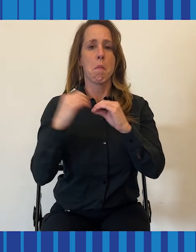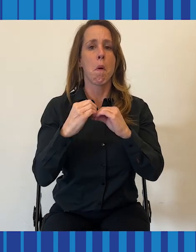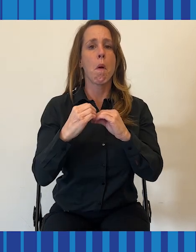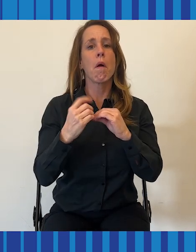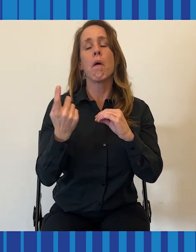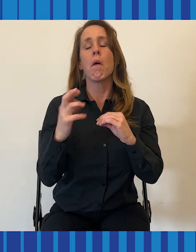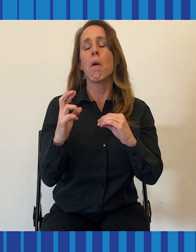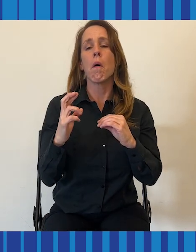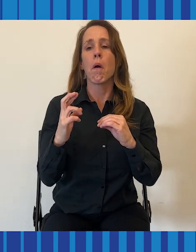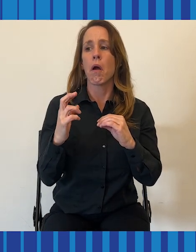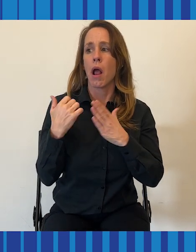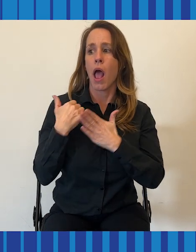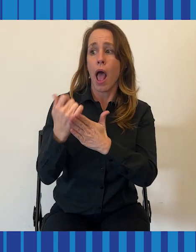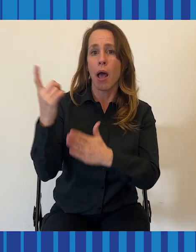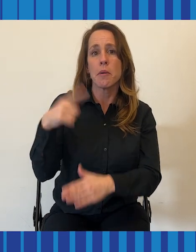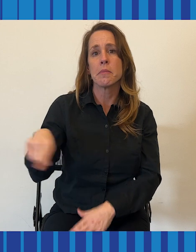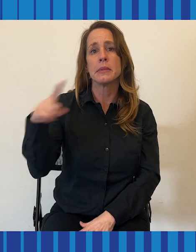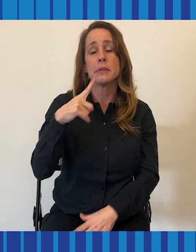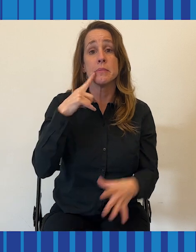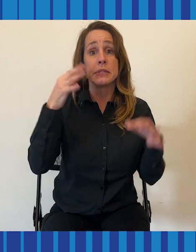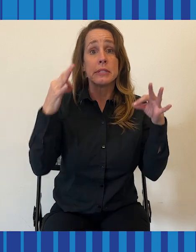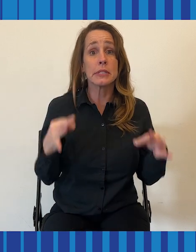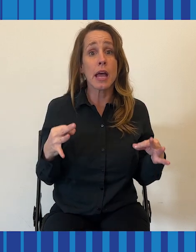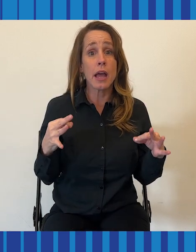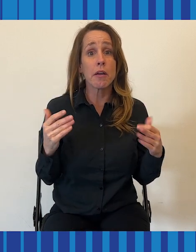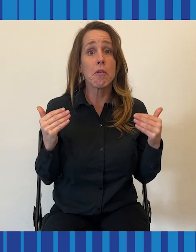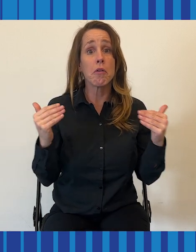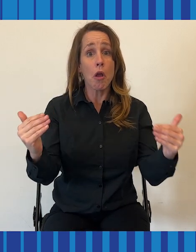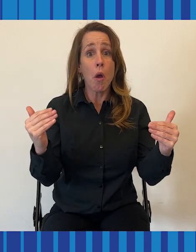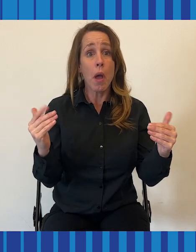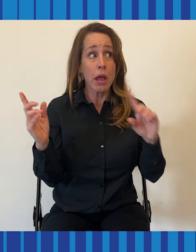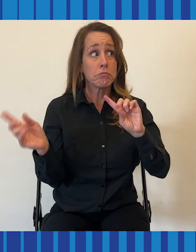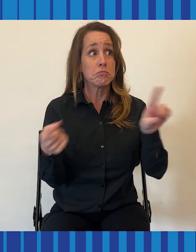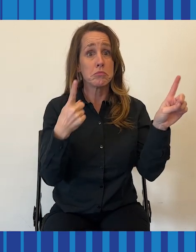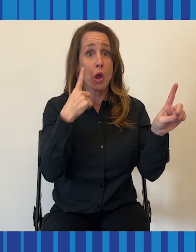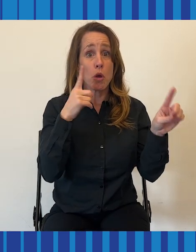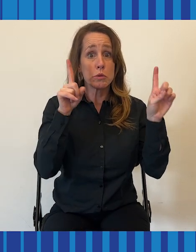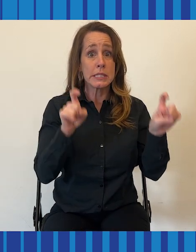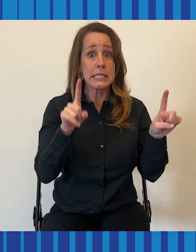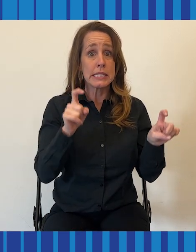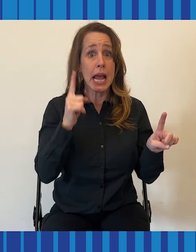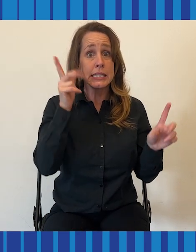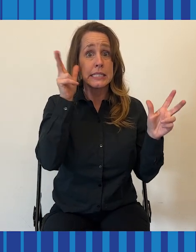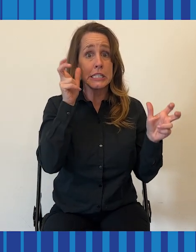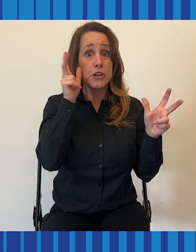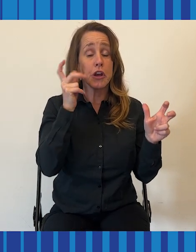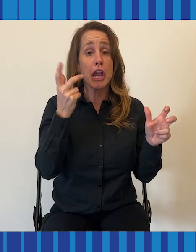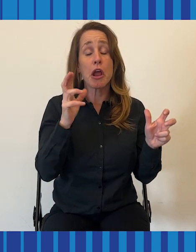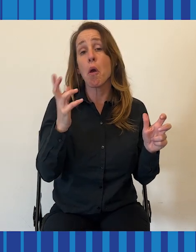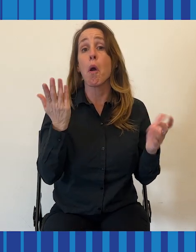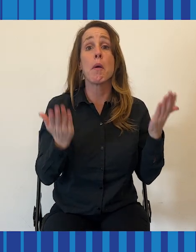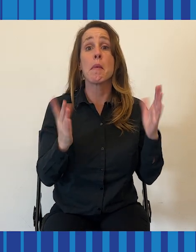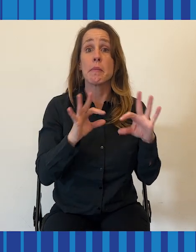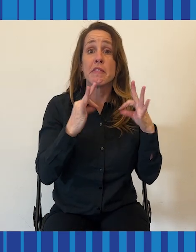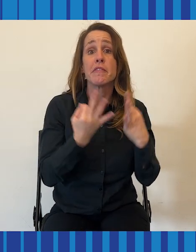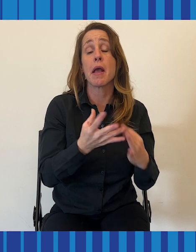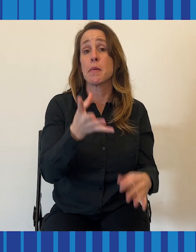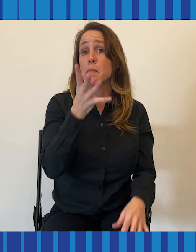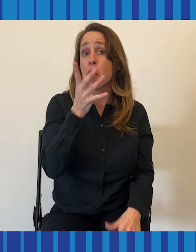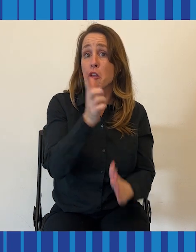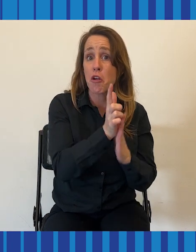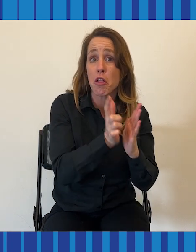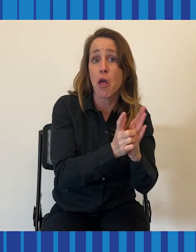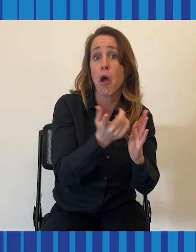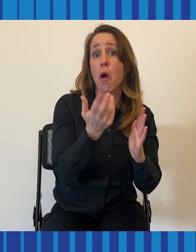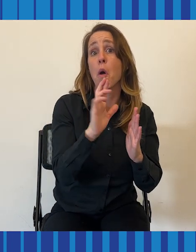or help them decide to go get a hearing test or help them decide to get their in-law